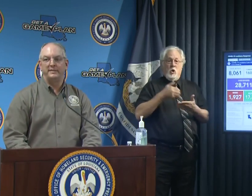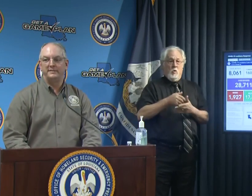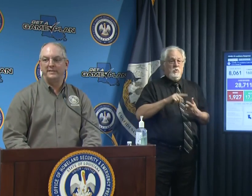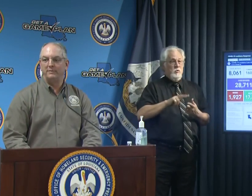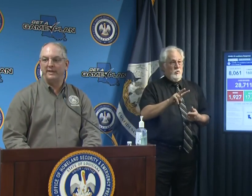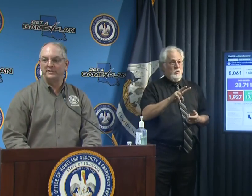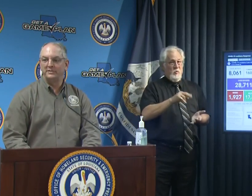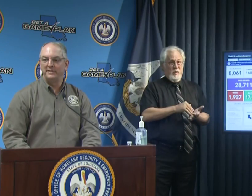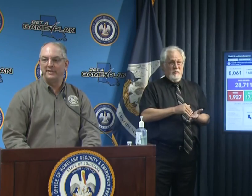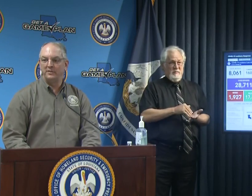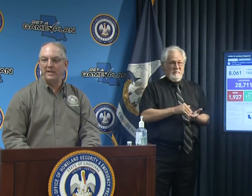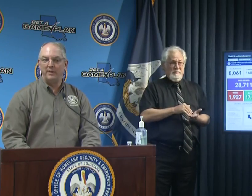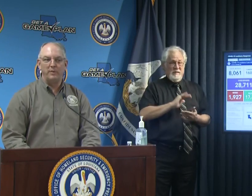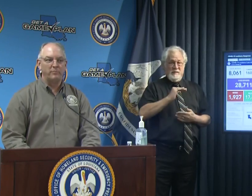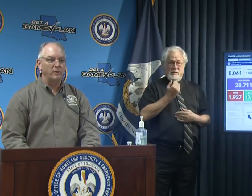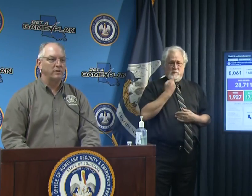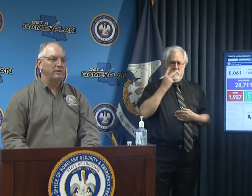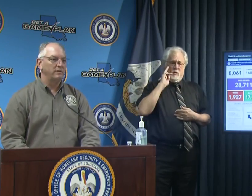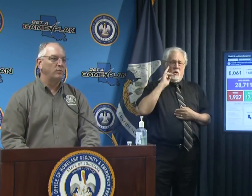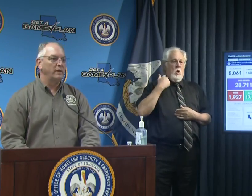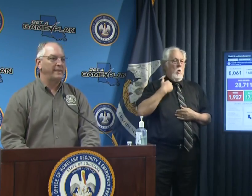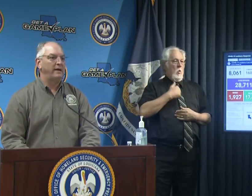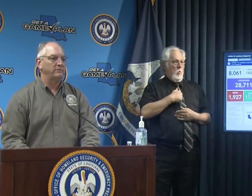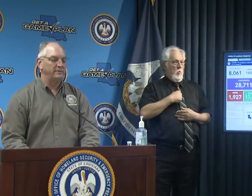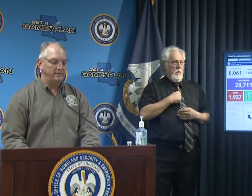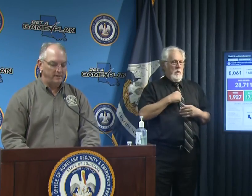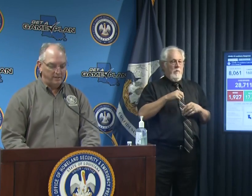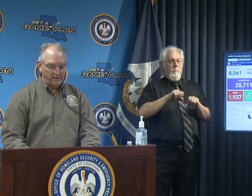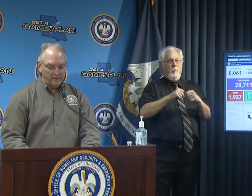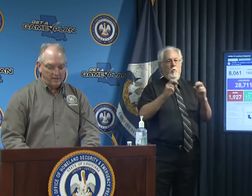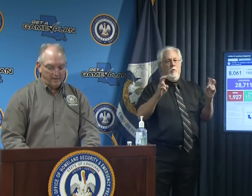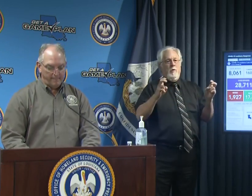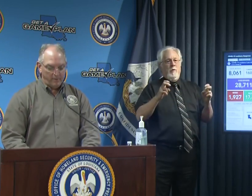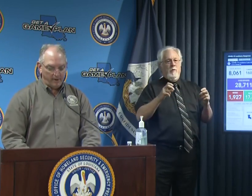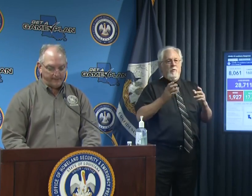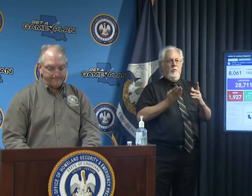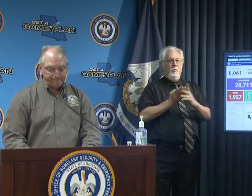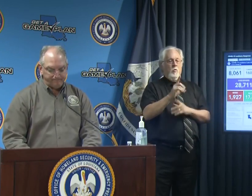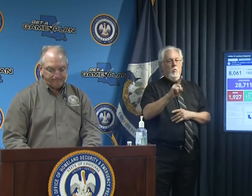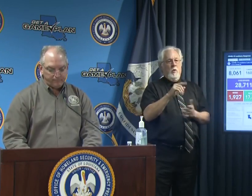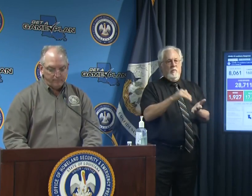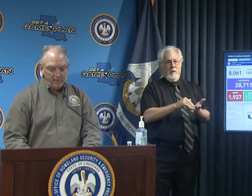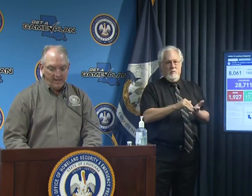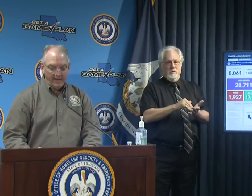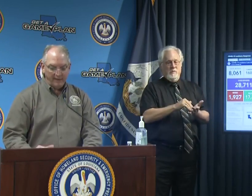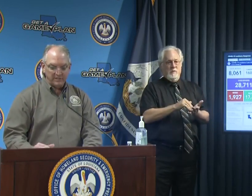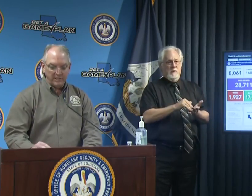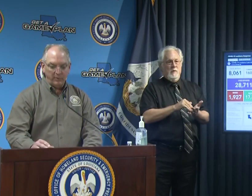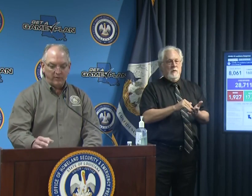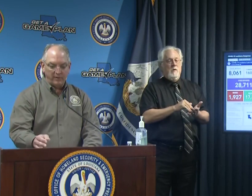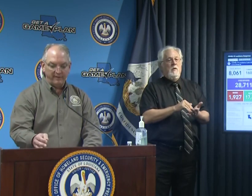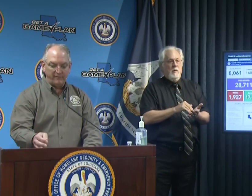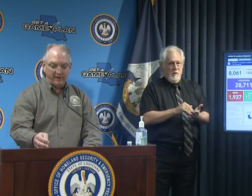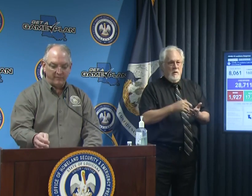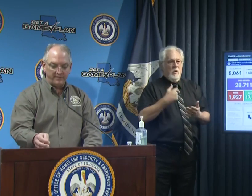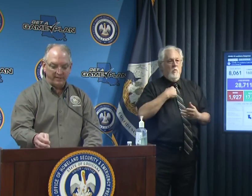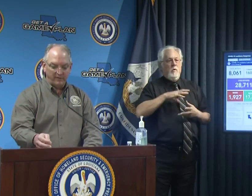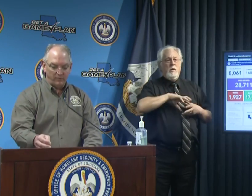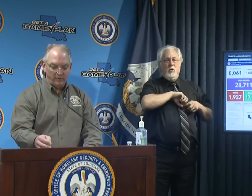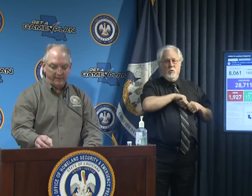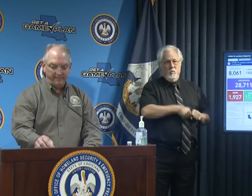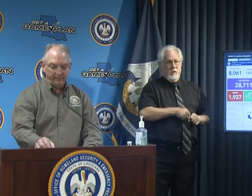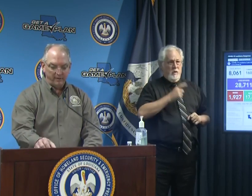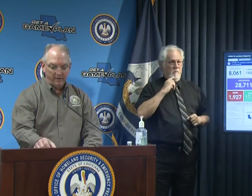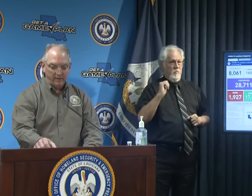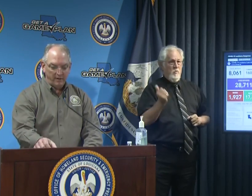2,000 it seems like just the other day we broke the 1,000 mark and obviously we grieve for every